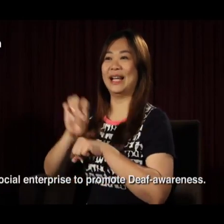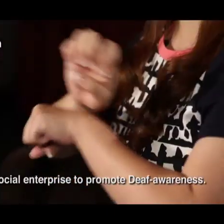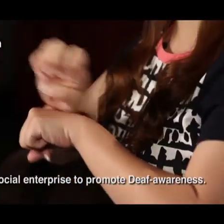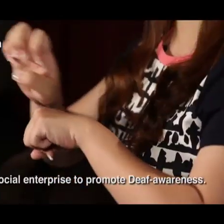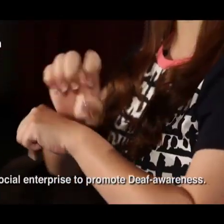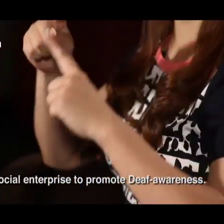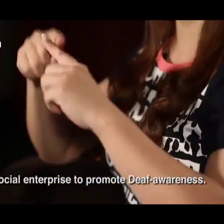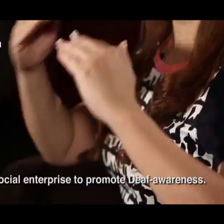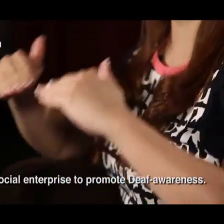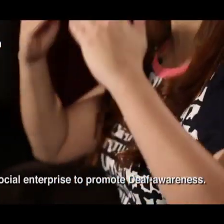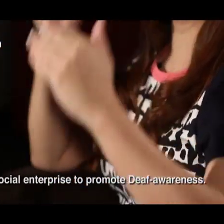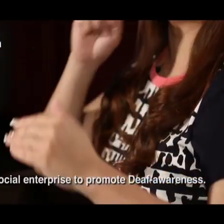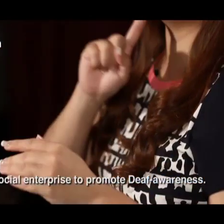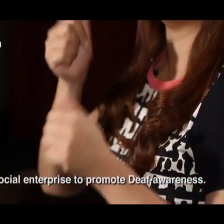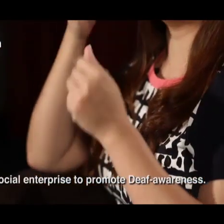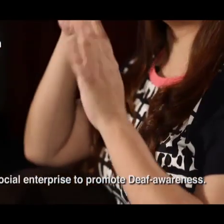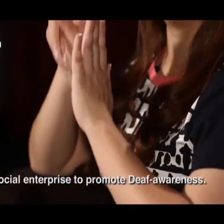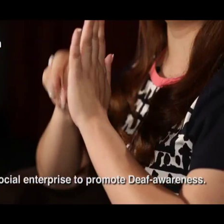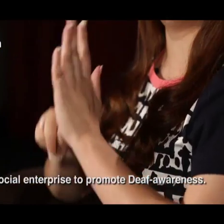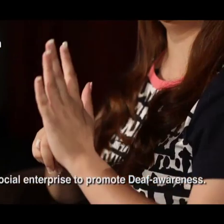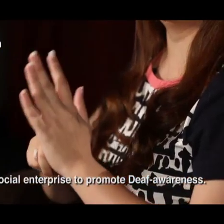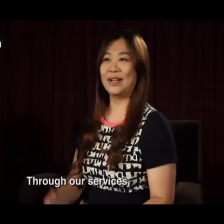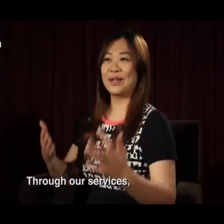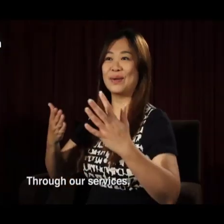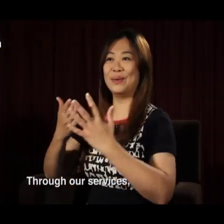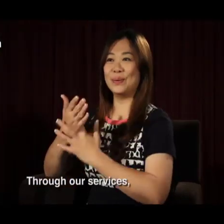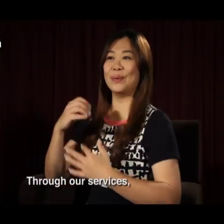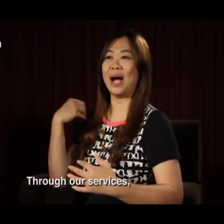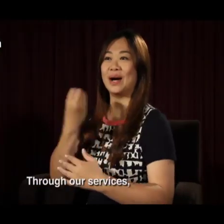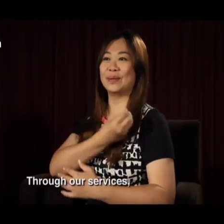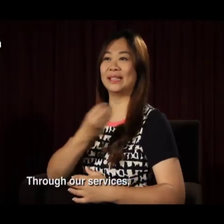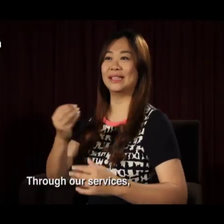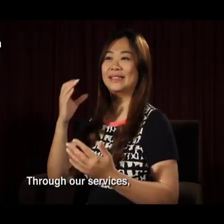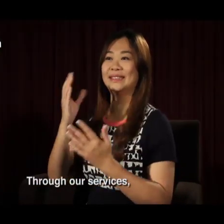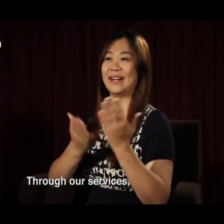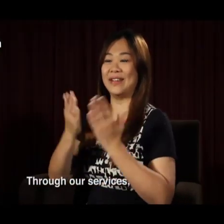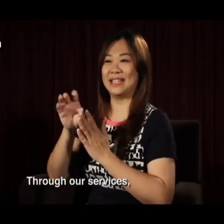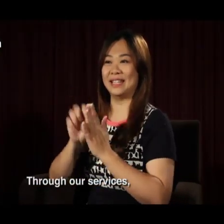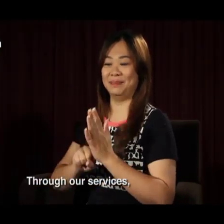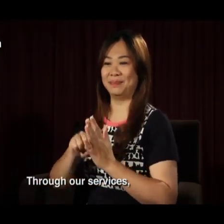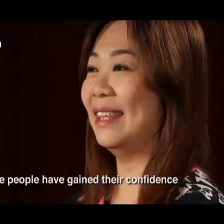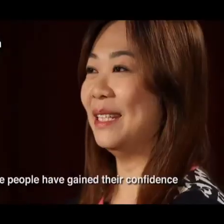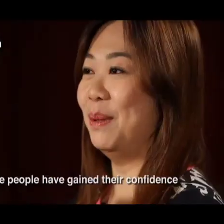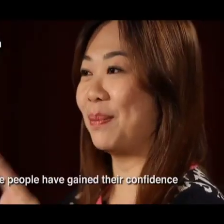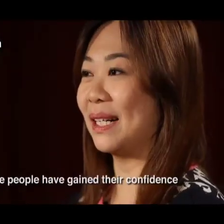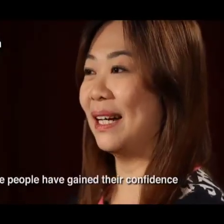enterprise to promote deaf awareness through our services. These people